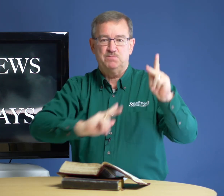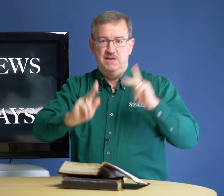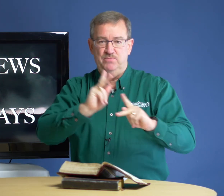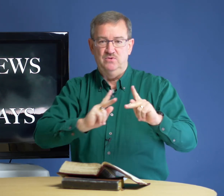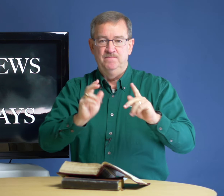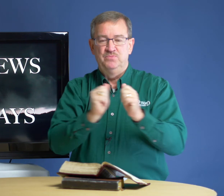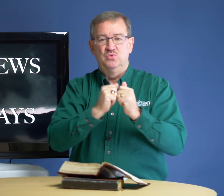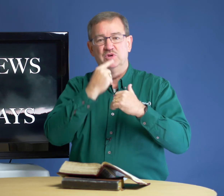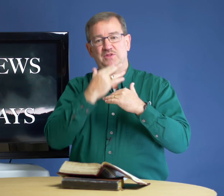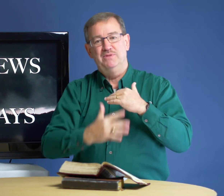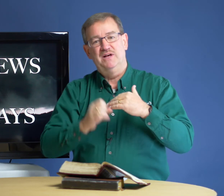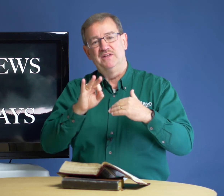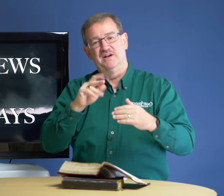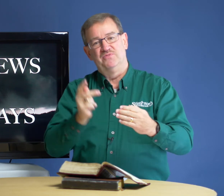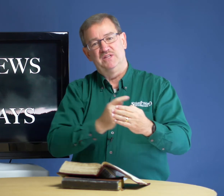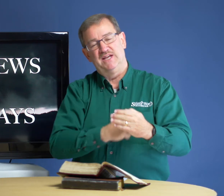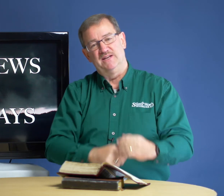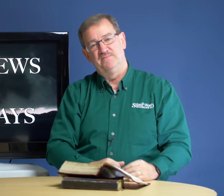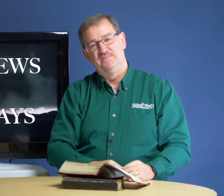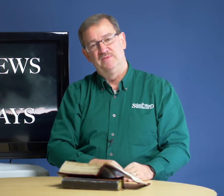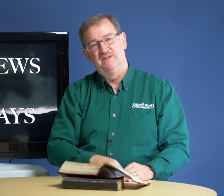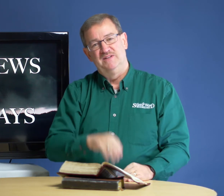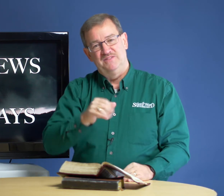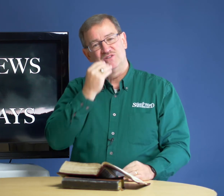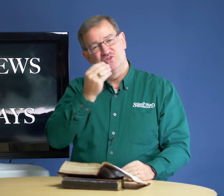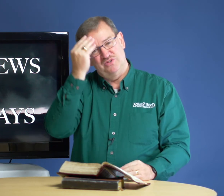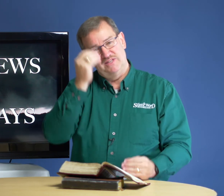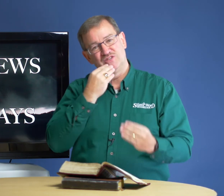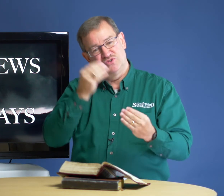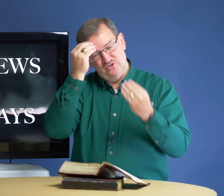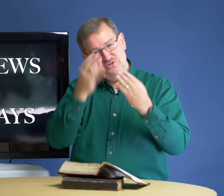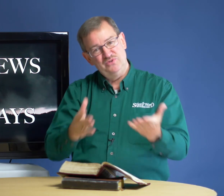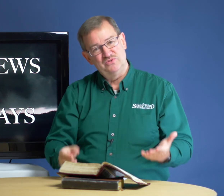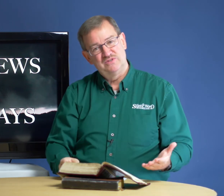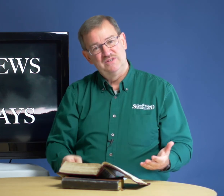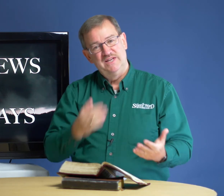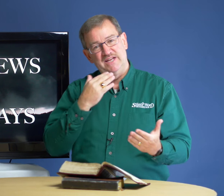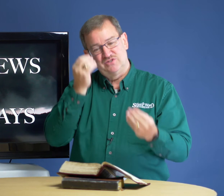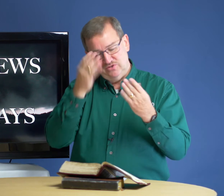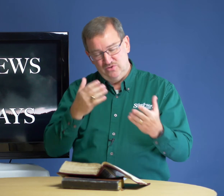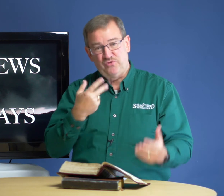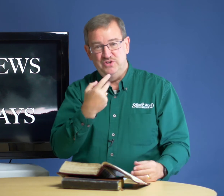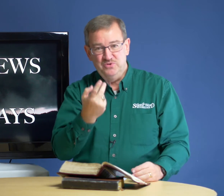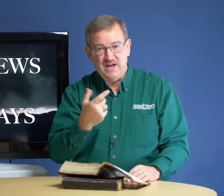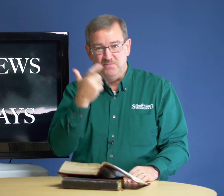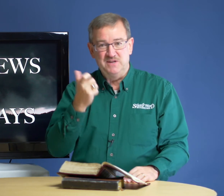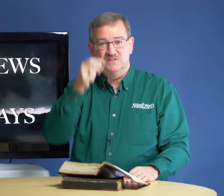people with the blood of the lamb. That's good. That's good news. It's good news for you and I, because